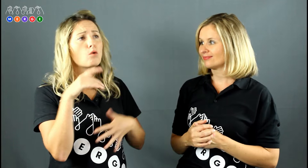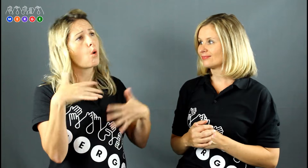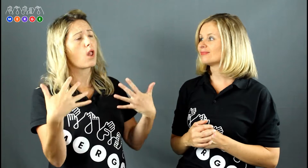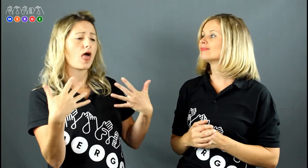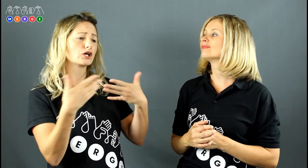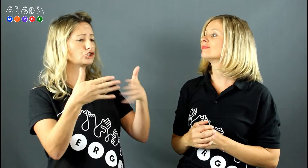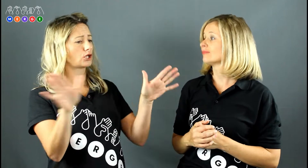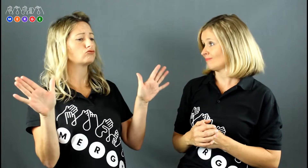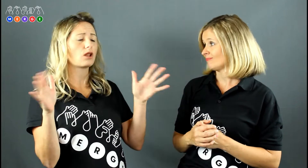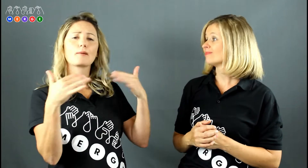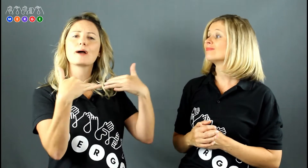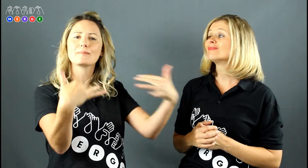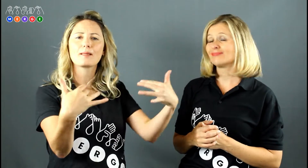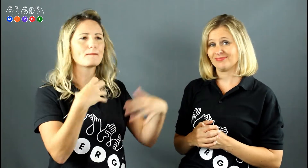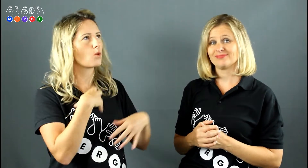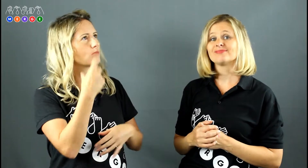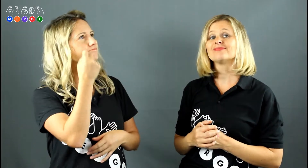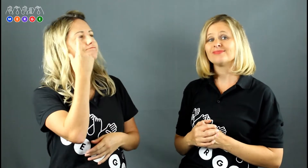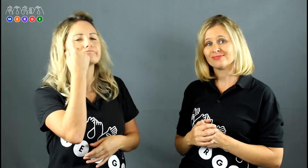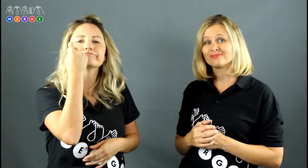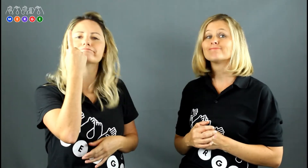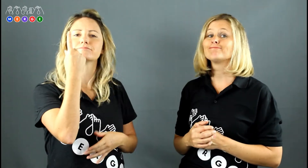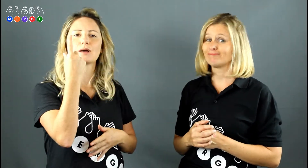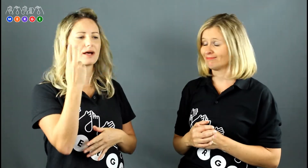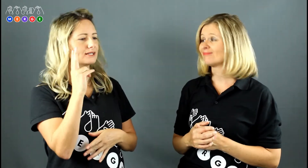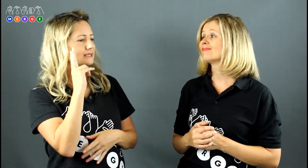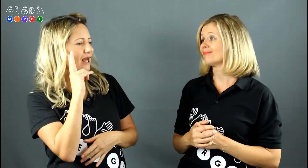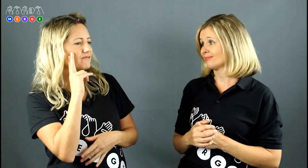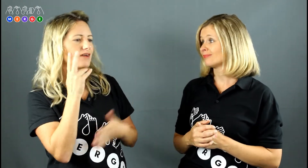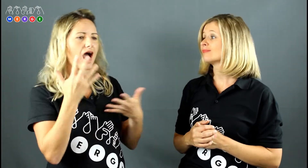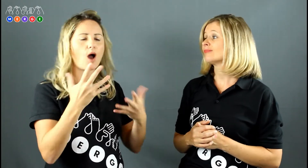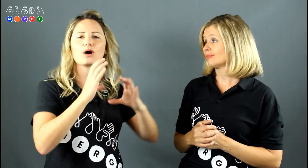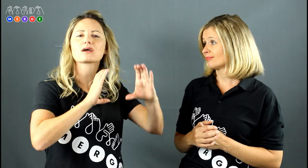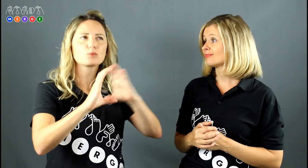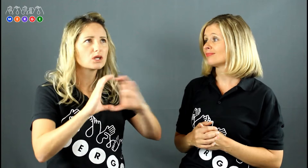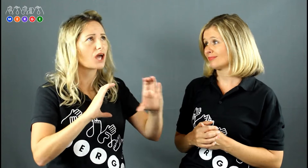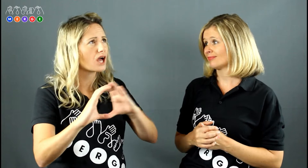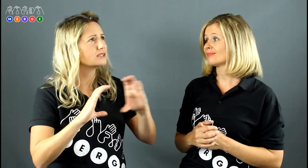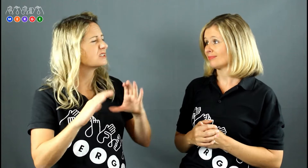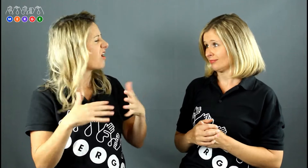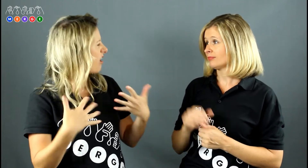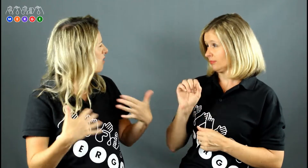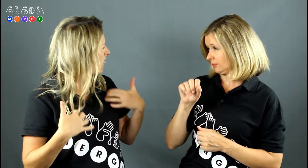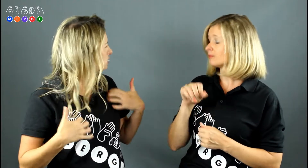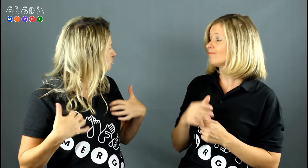workshop is really helpful for staff, or really the general public, to have an understanding about Deaf